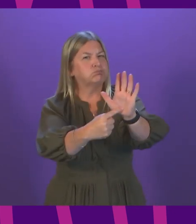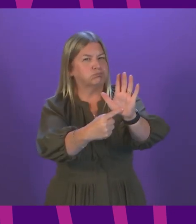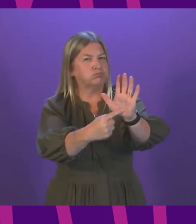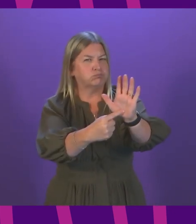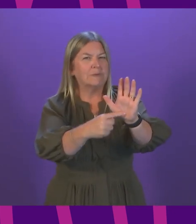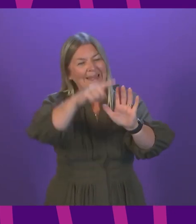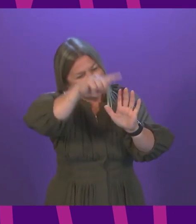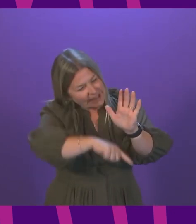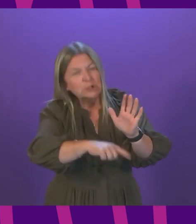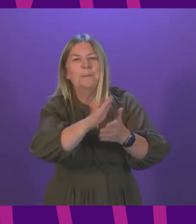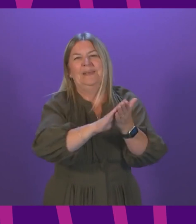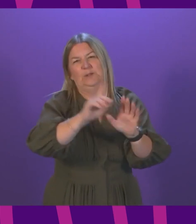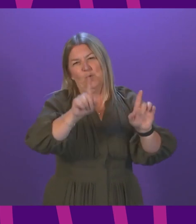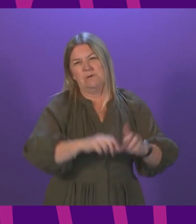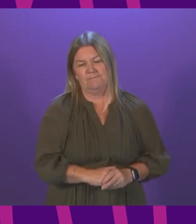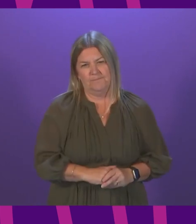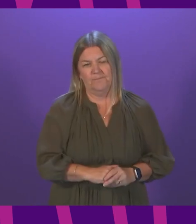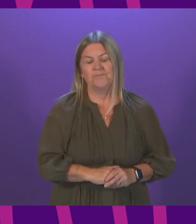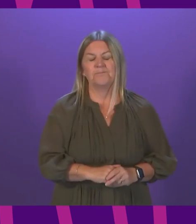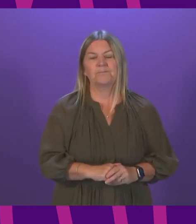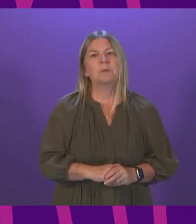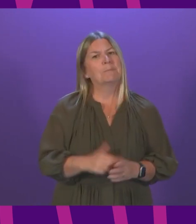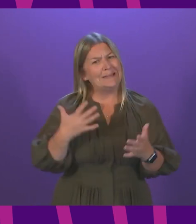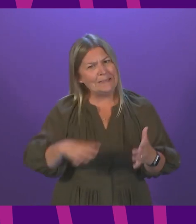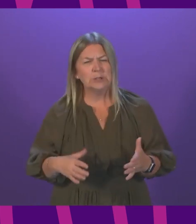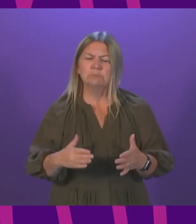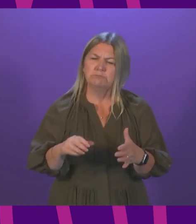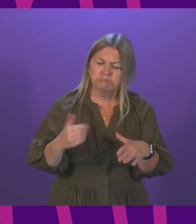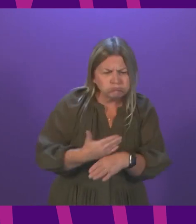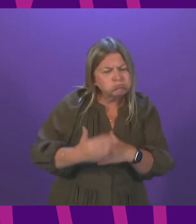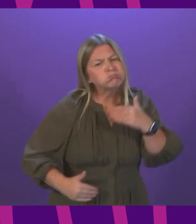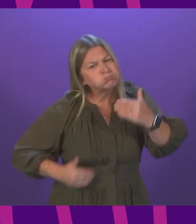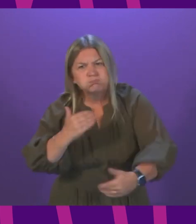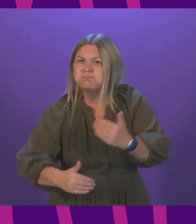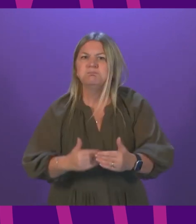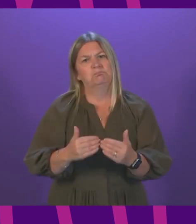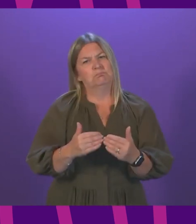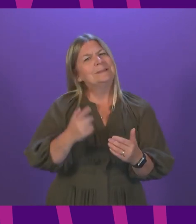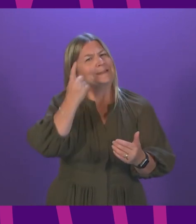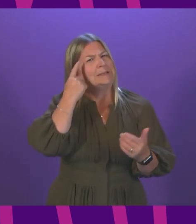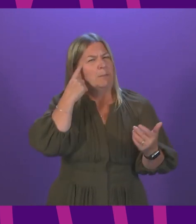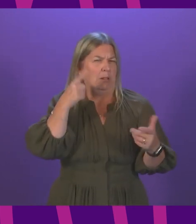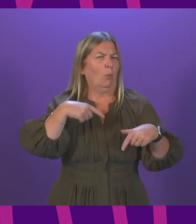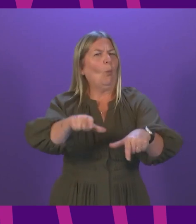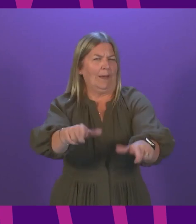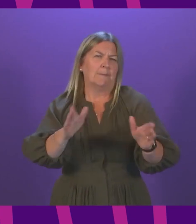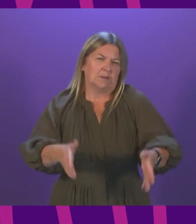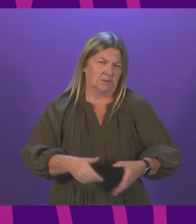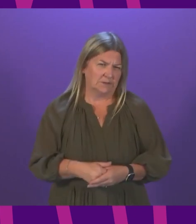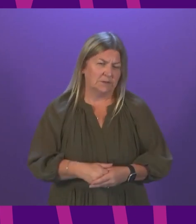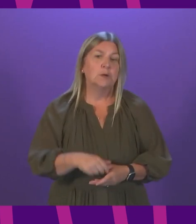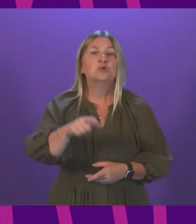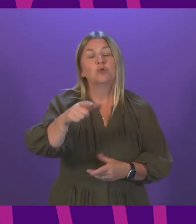sector needs to do. A pragmatic and sensible approach will be taken to each piece of guidance. In legal terms,